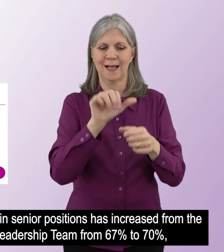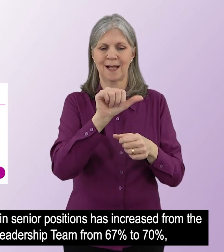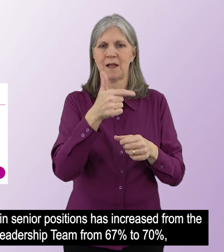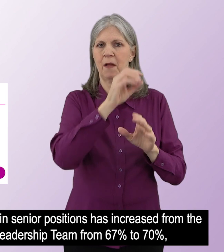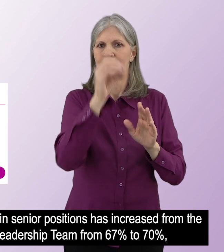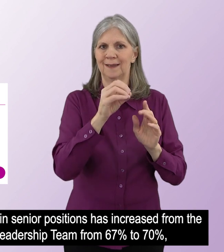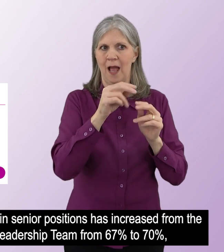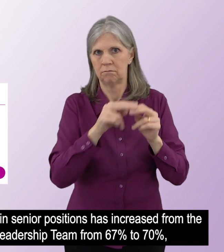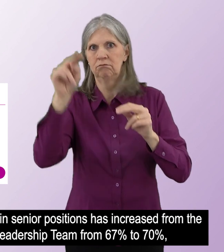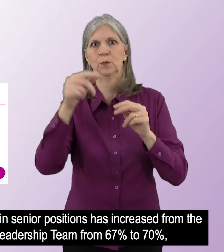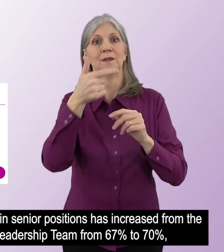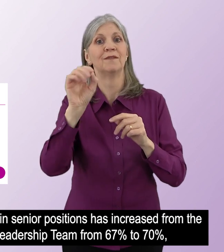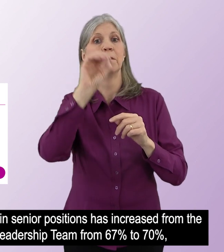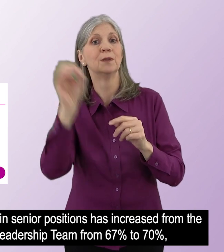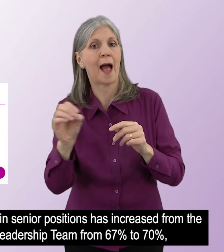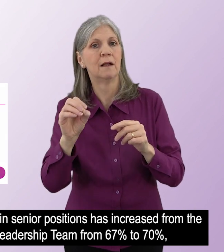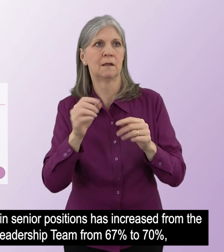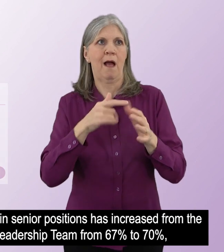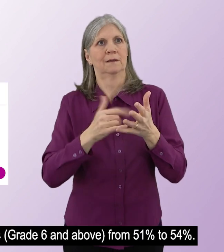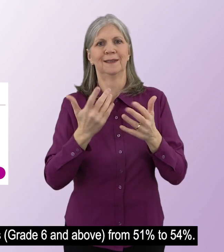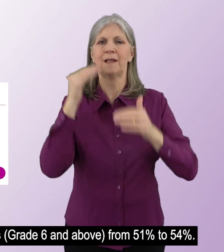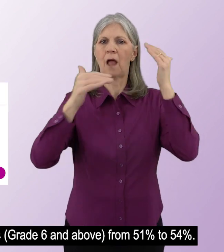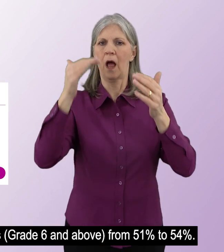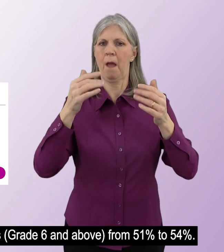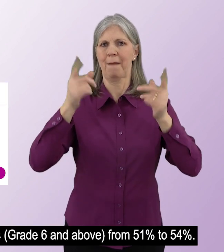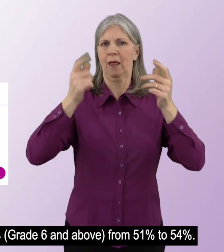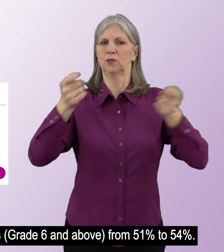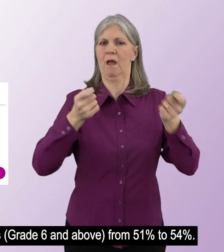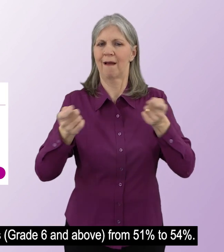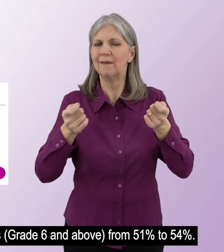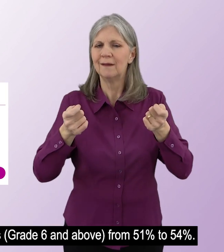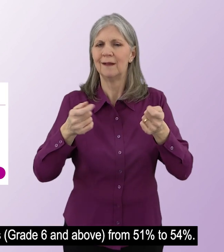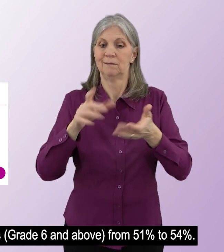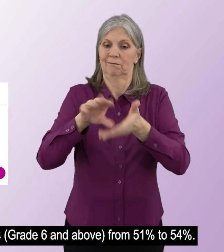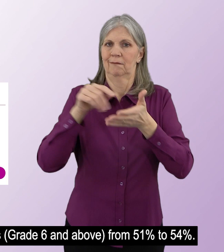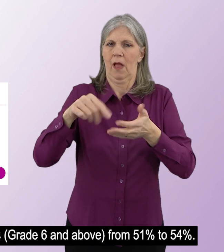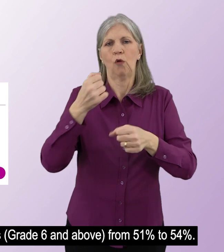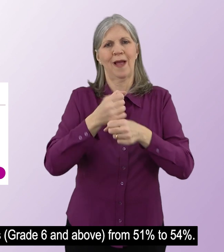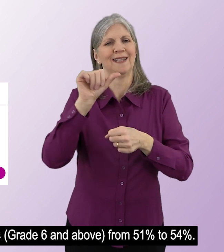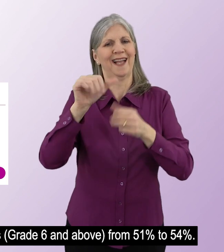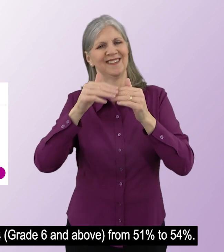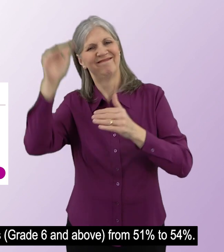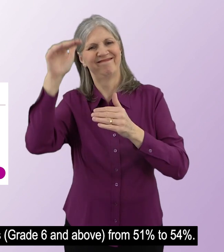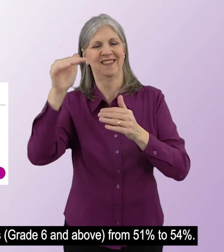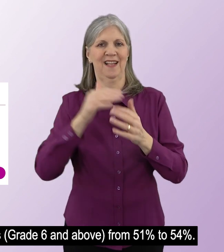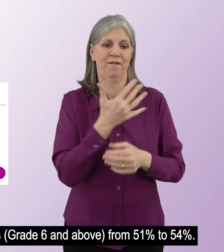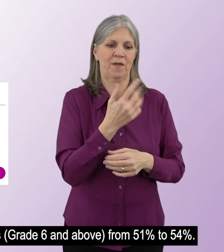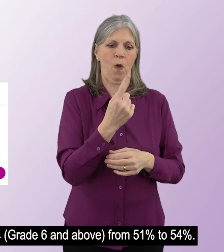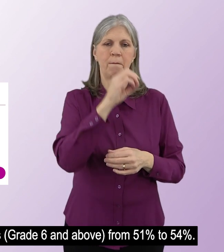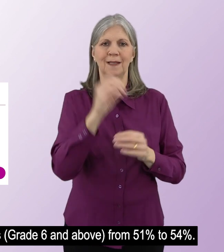% to 70% and as senior managers, grade 6 and above, from 51%